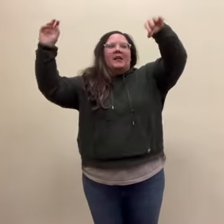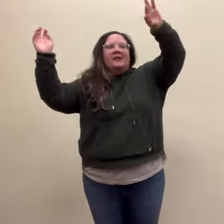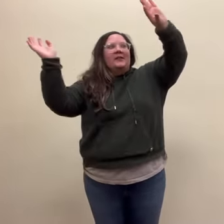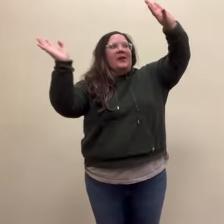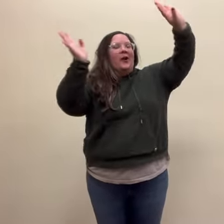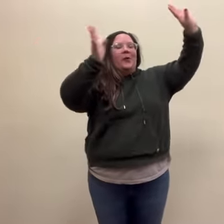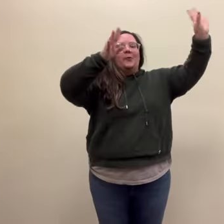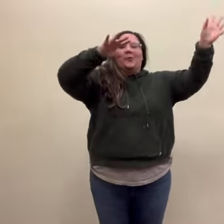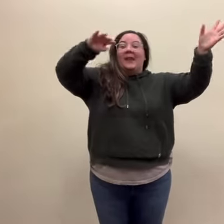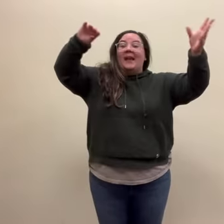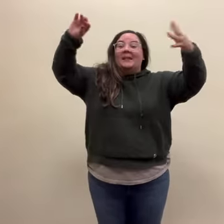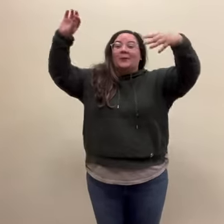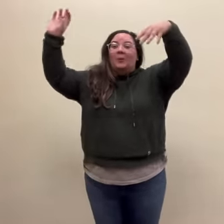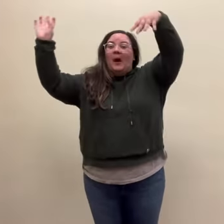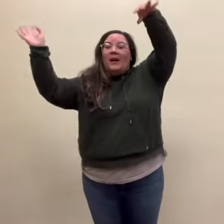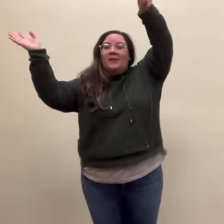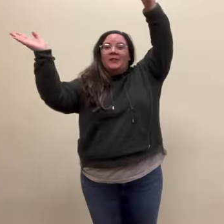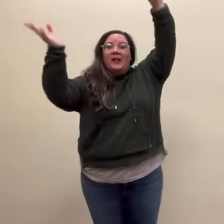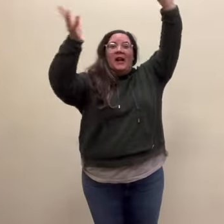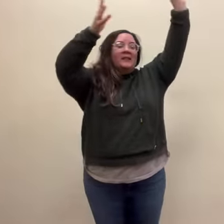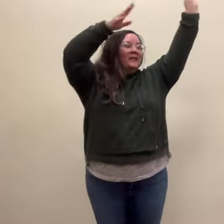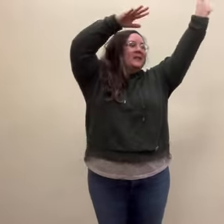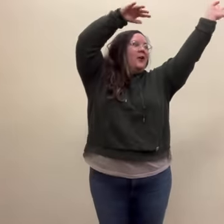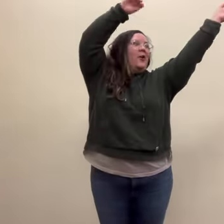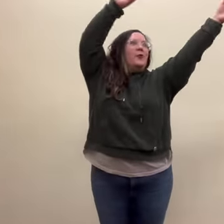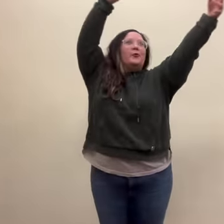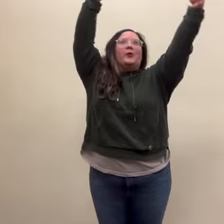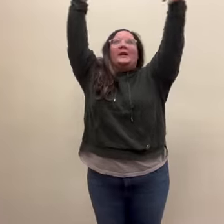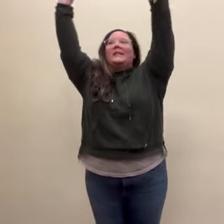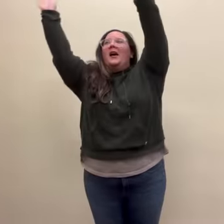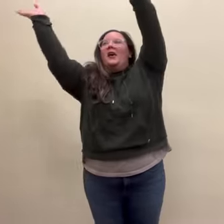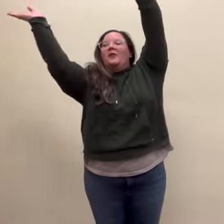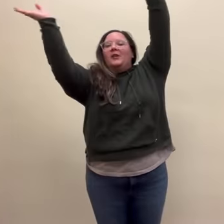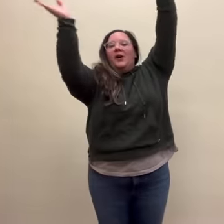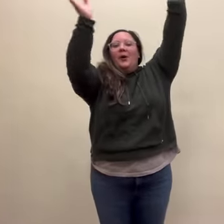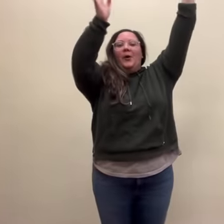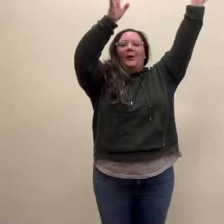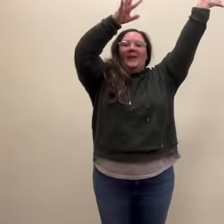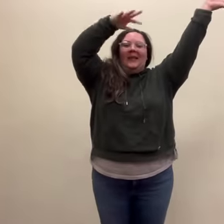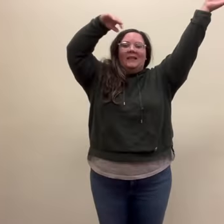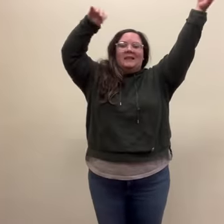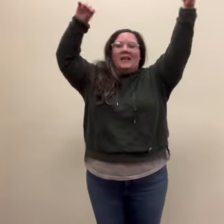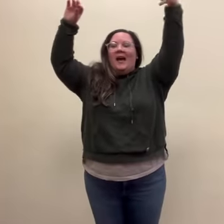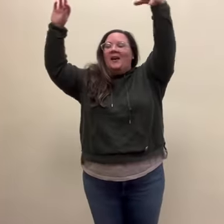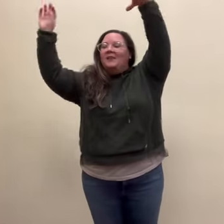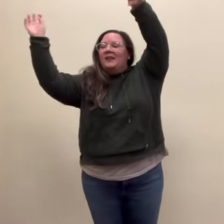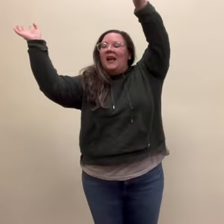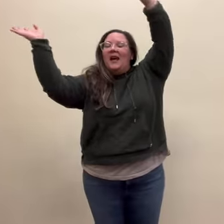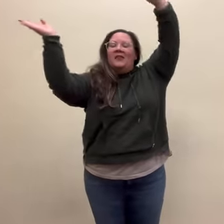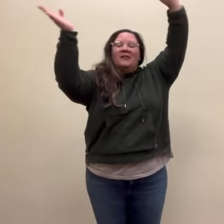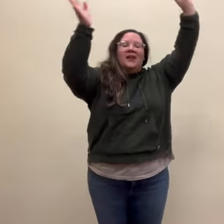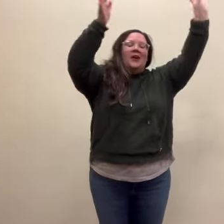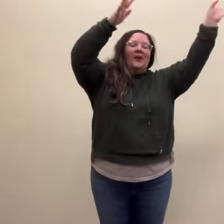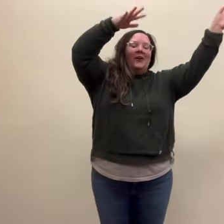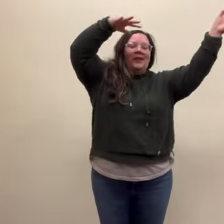snowflakes, watch the snowflakes floating down, floating